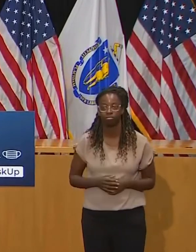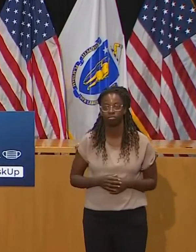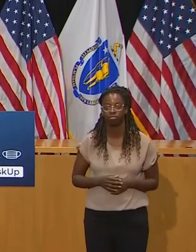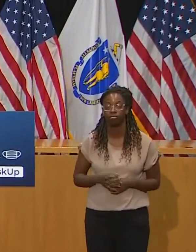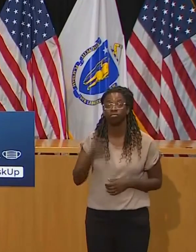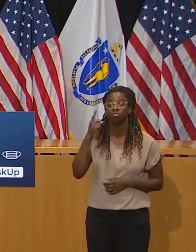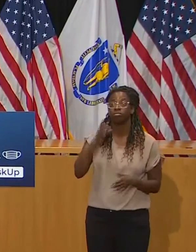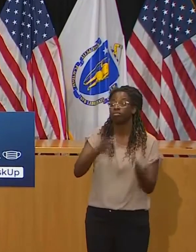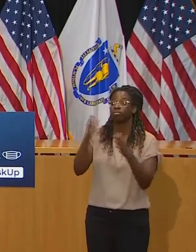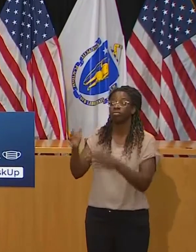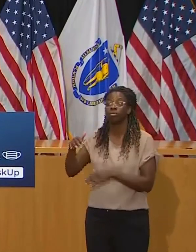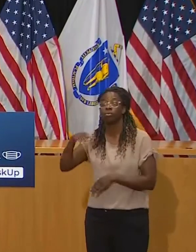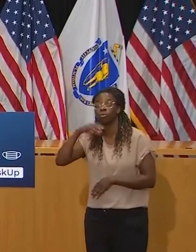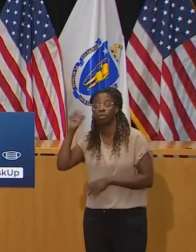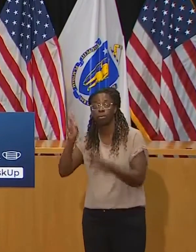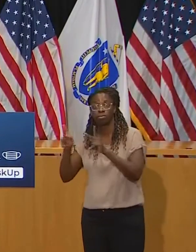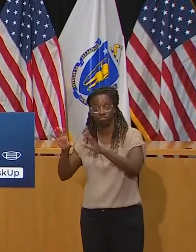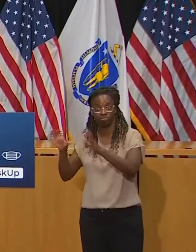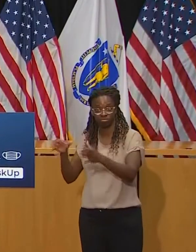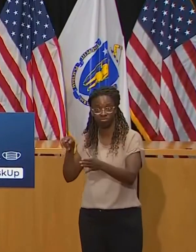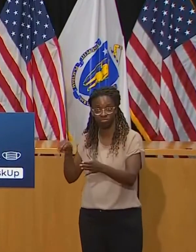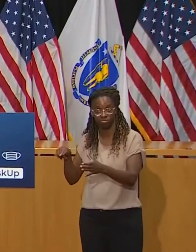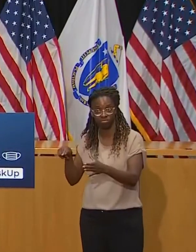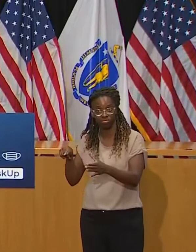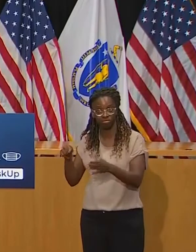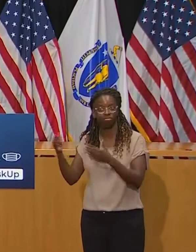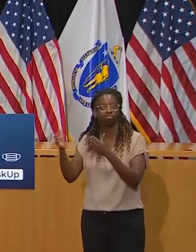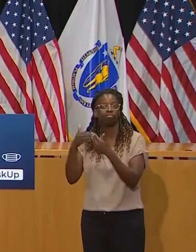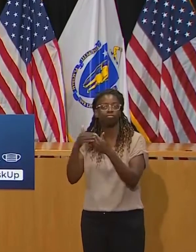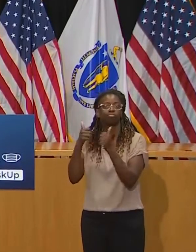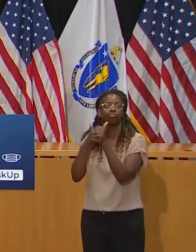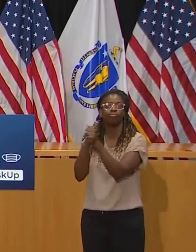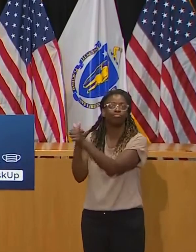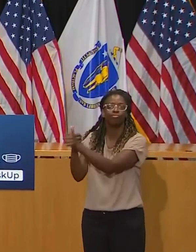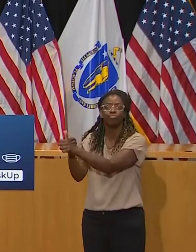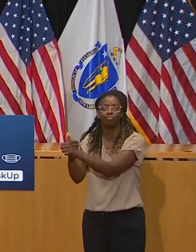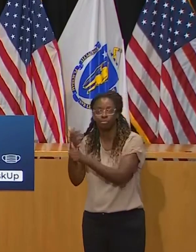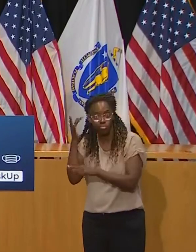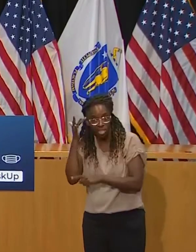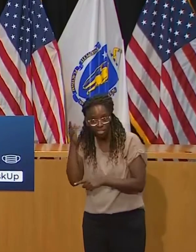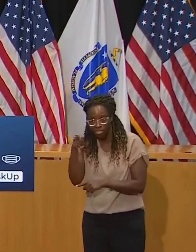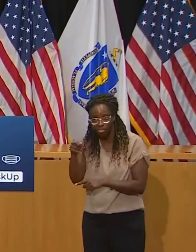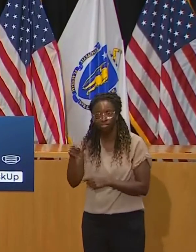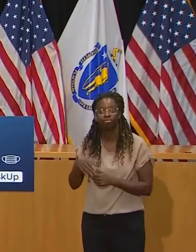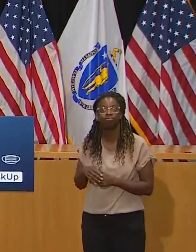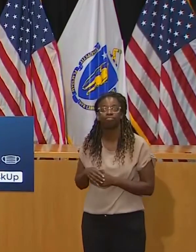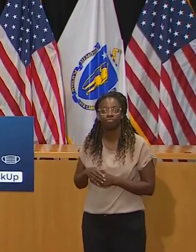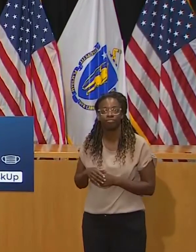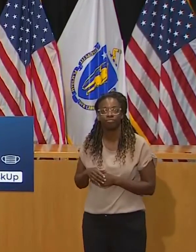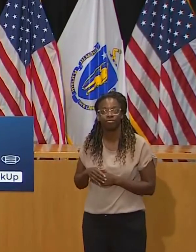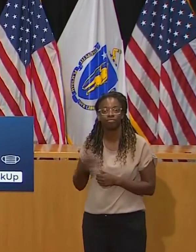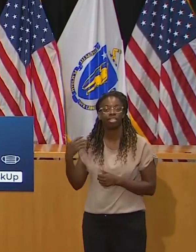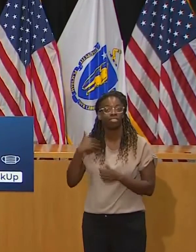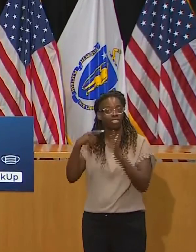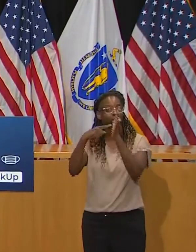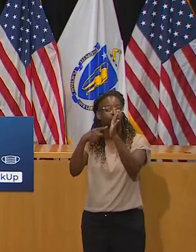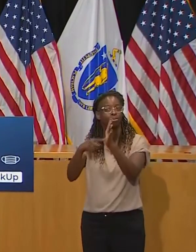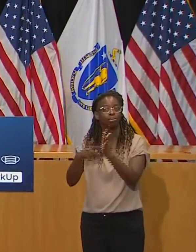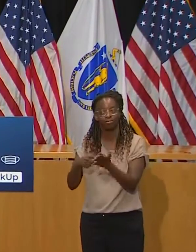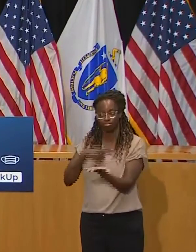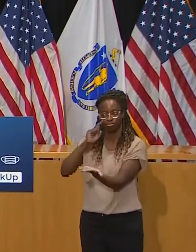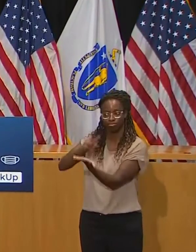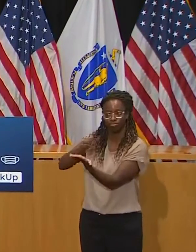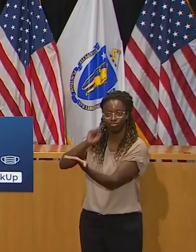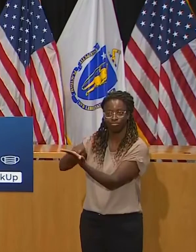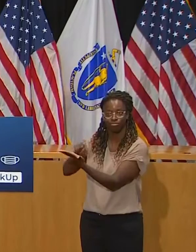it's much easier to contact trace with them, because in many cases, they have symptoms that can be applied back